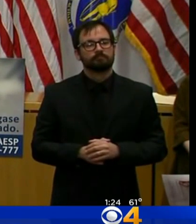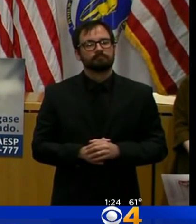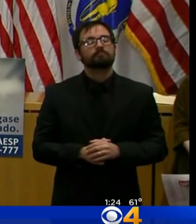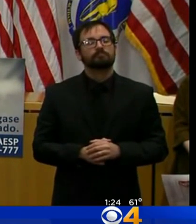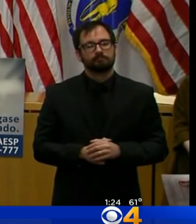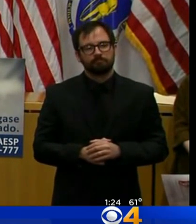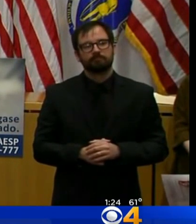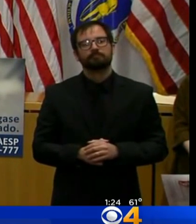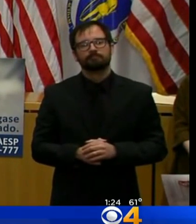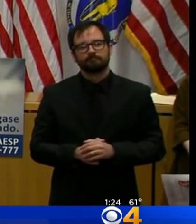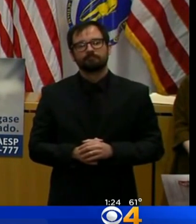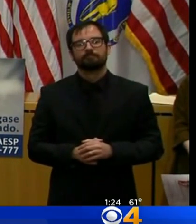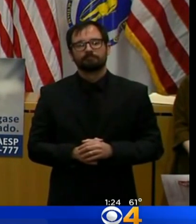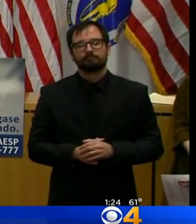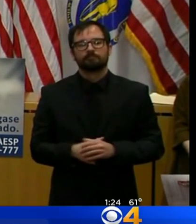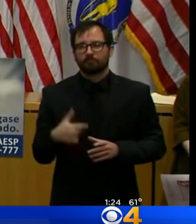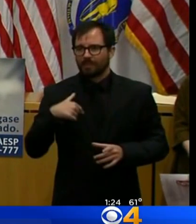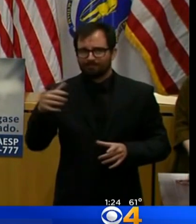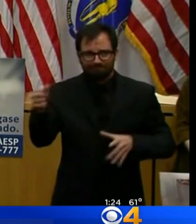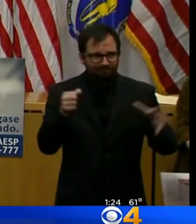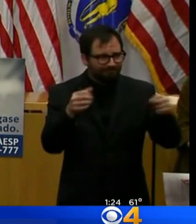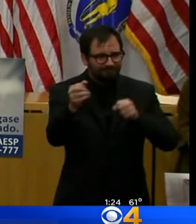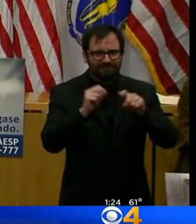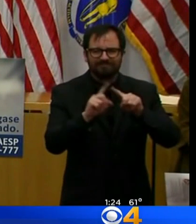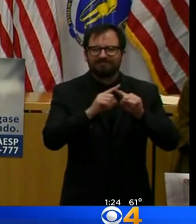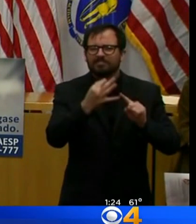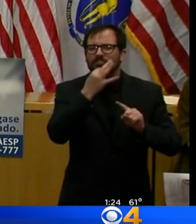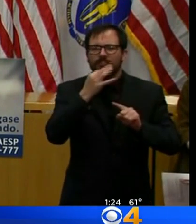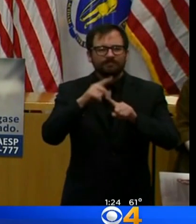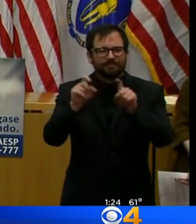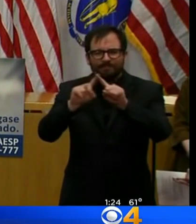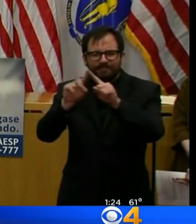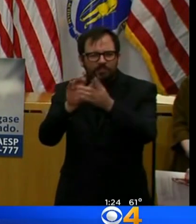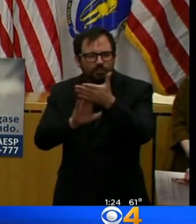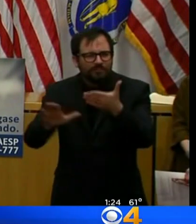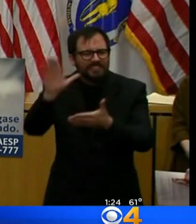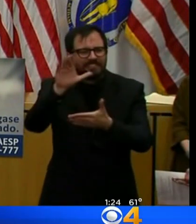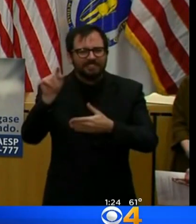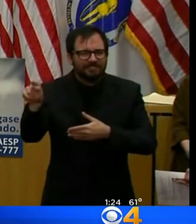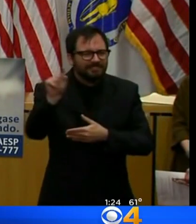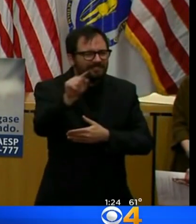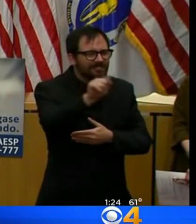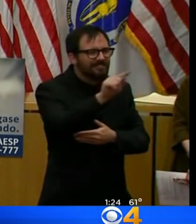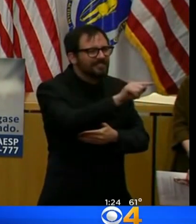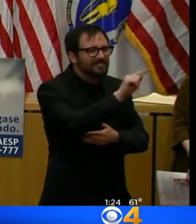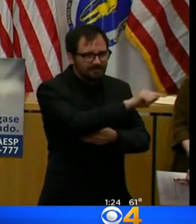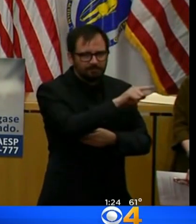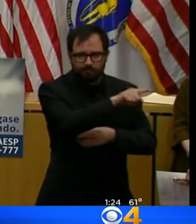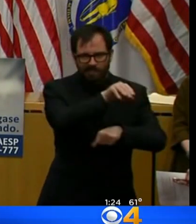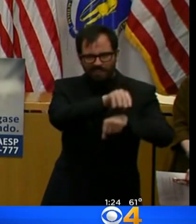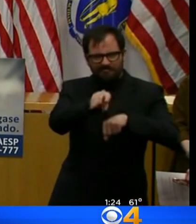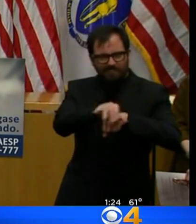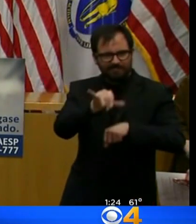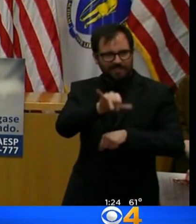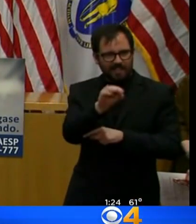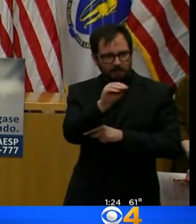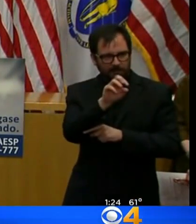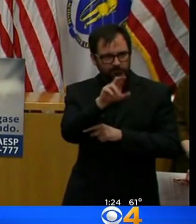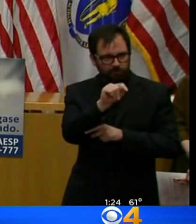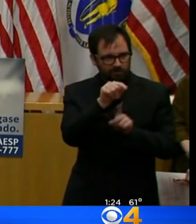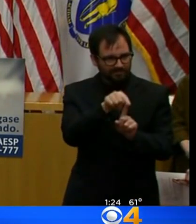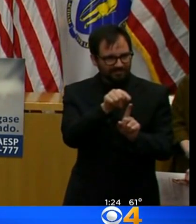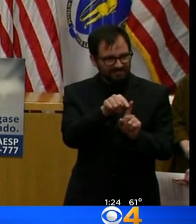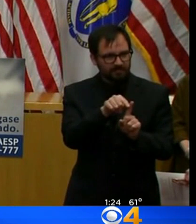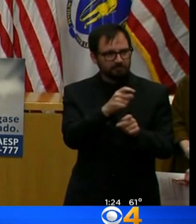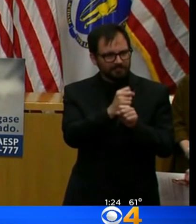companies to provide guidance in areas like FDA approvals and testing. To find out how your company might be able